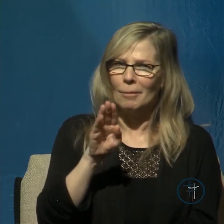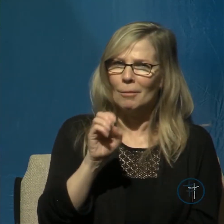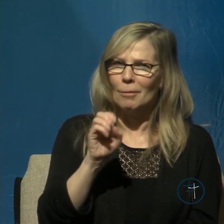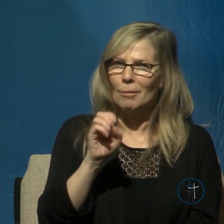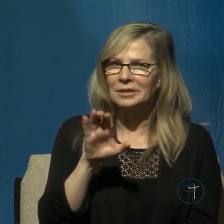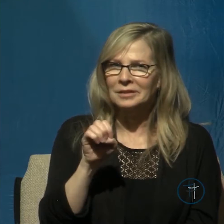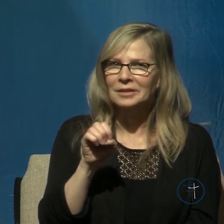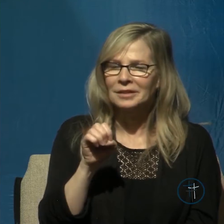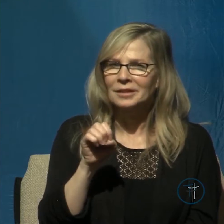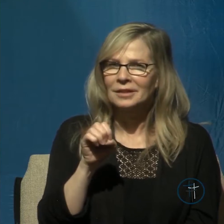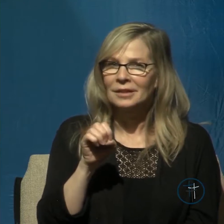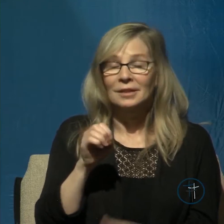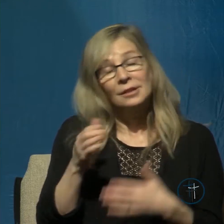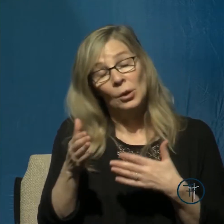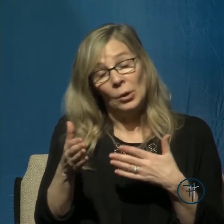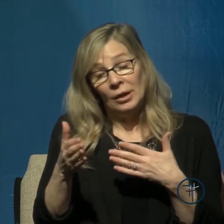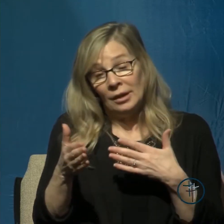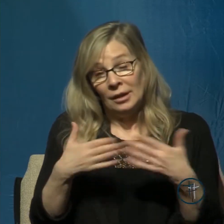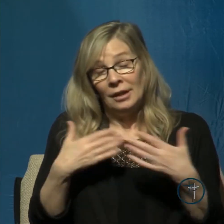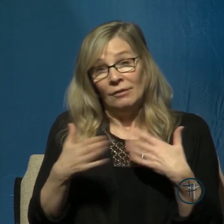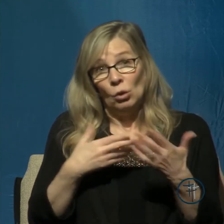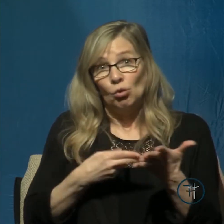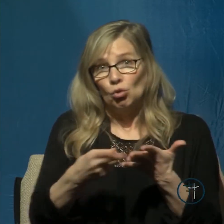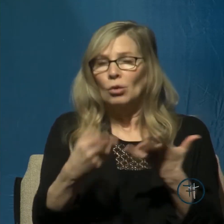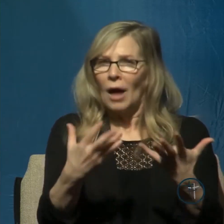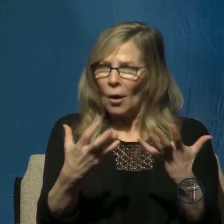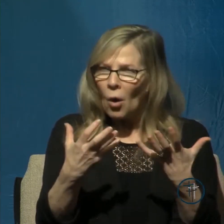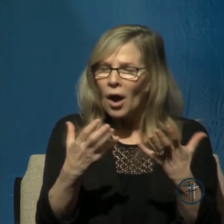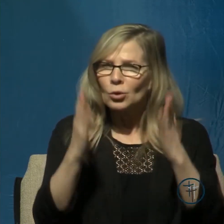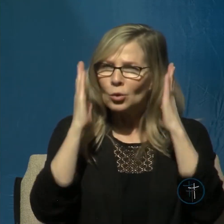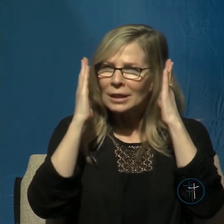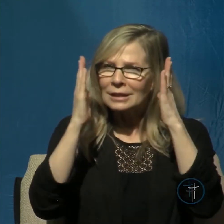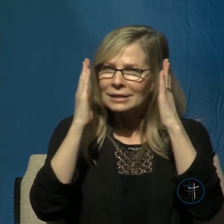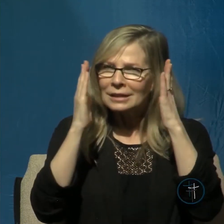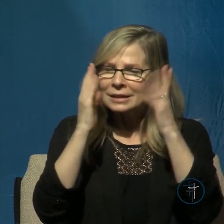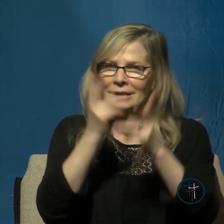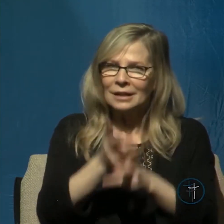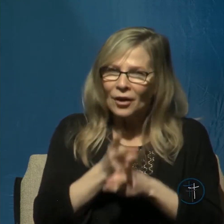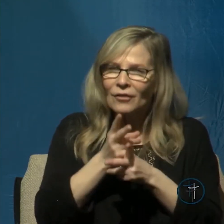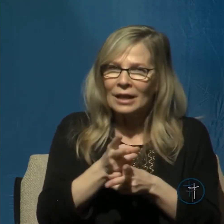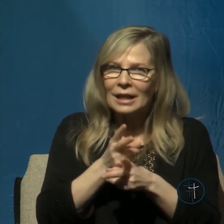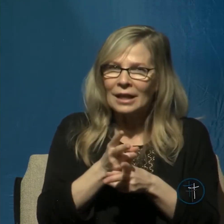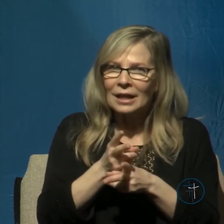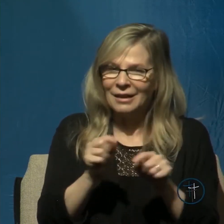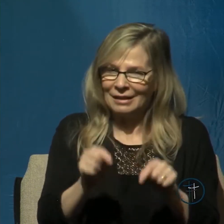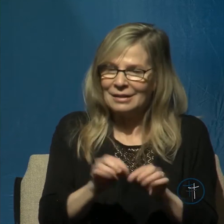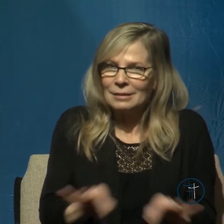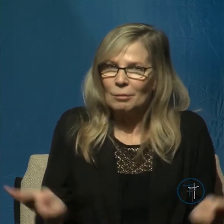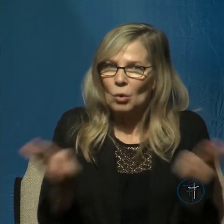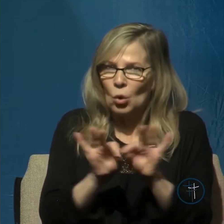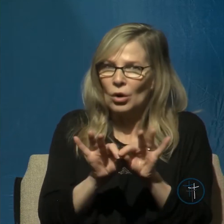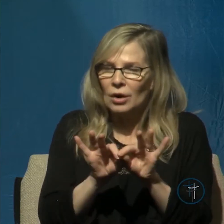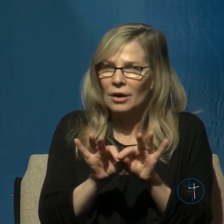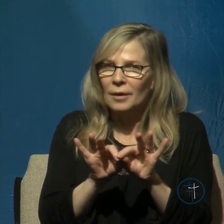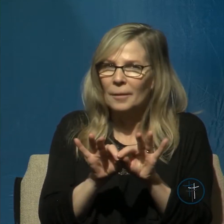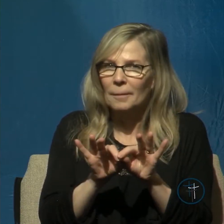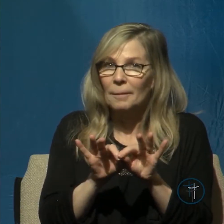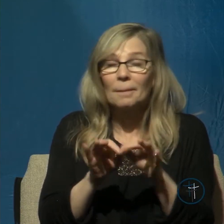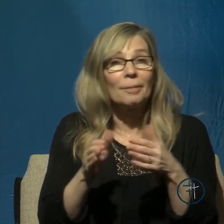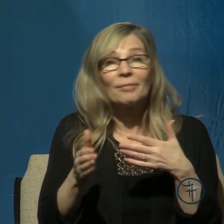of the truth, and I want you to listen very closely here, because this is important. In light of this truth, I want you